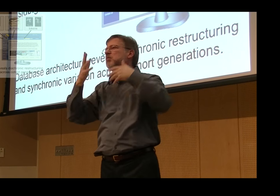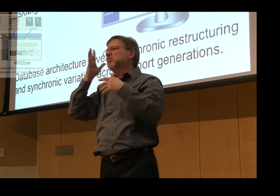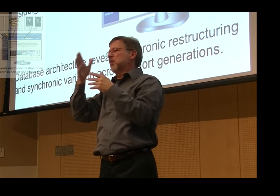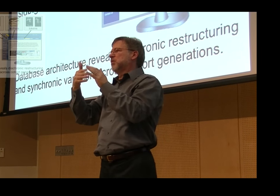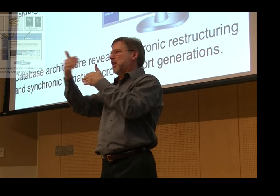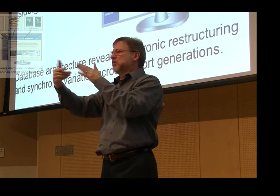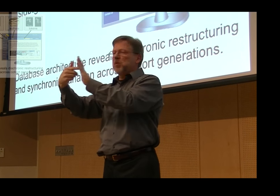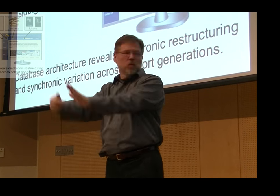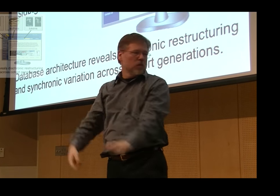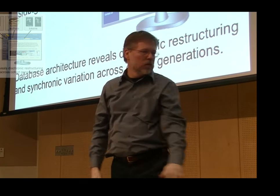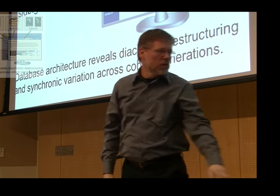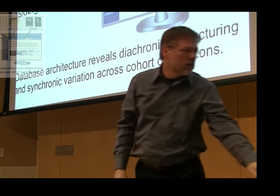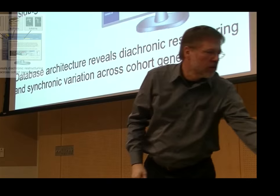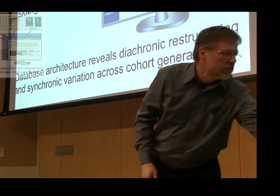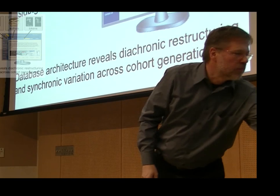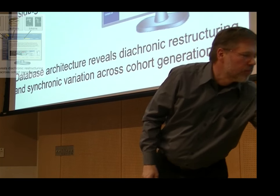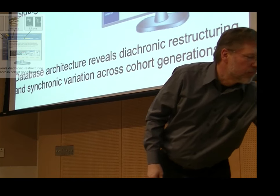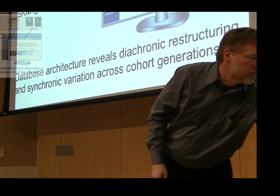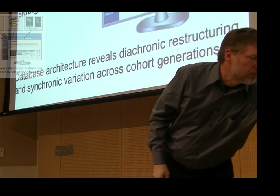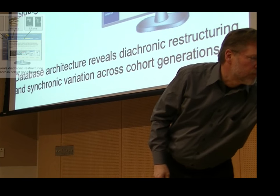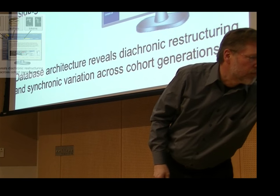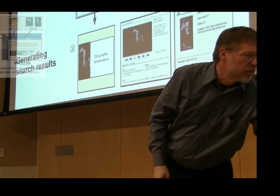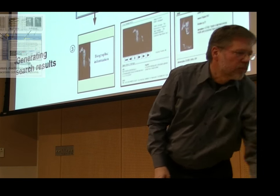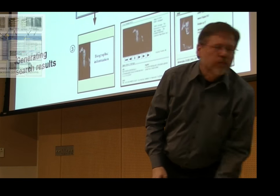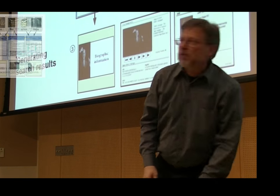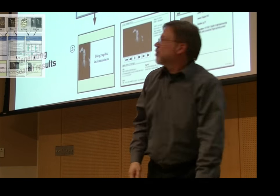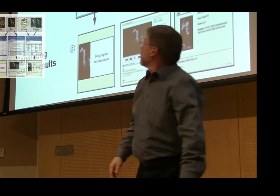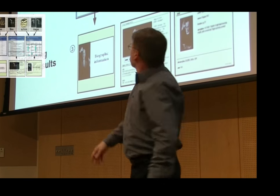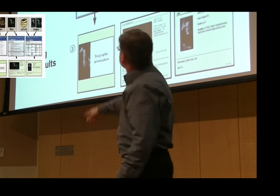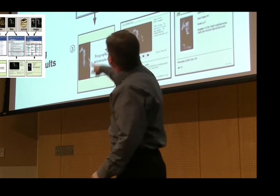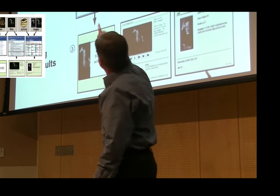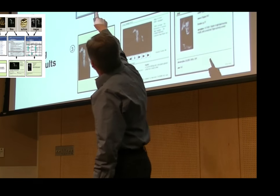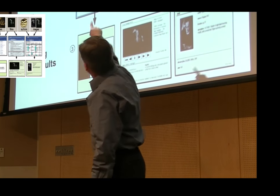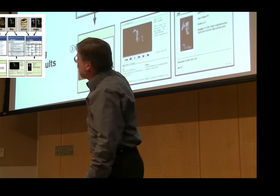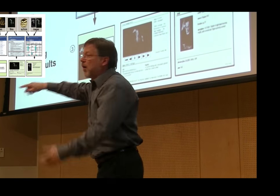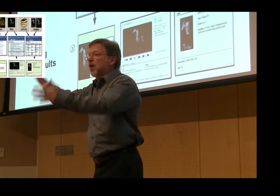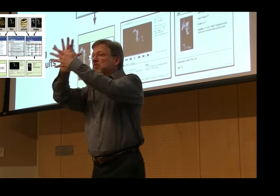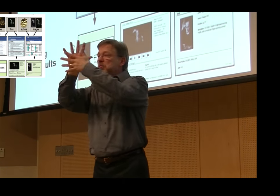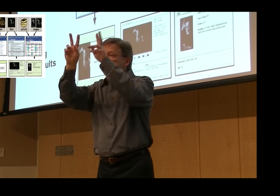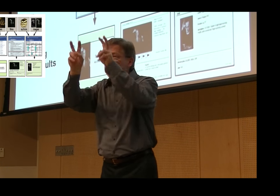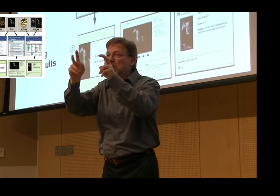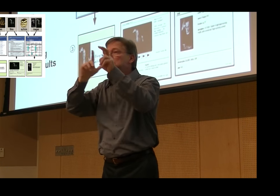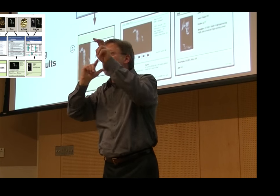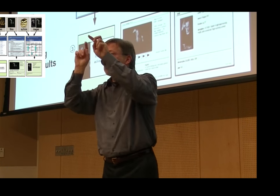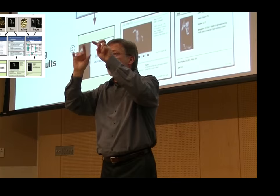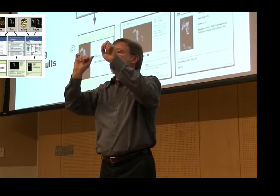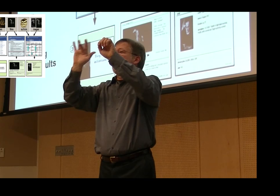Once you click on what you're looking for, then you can access either